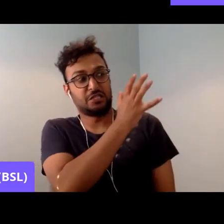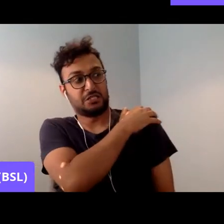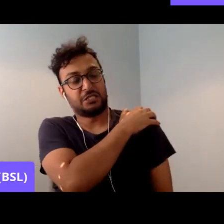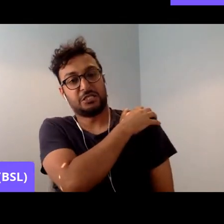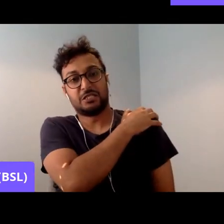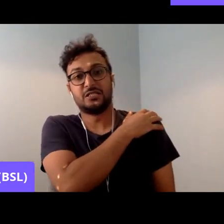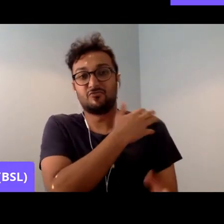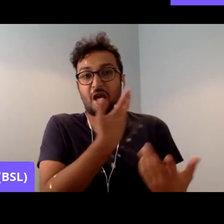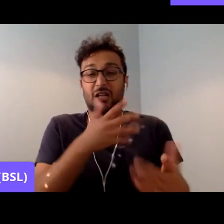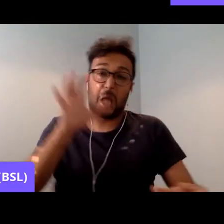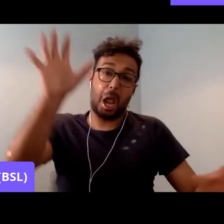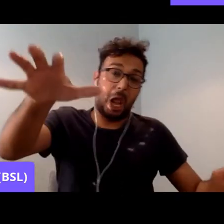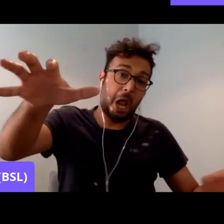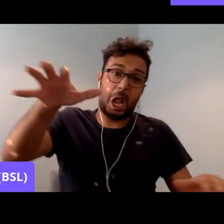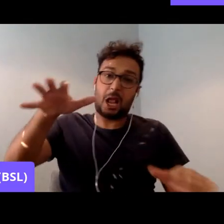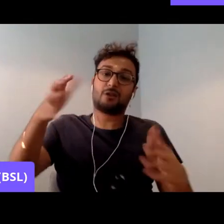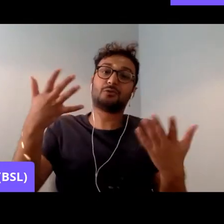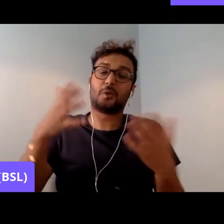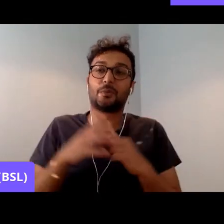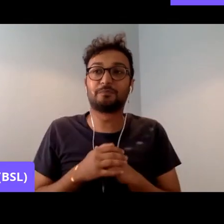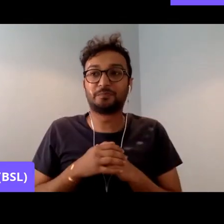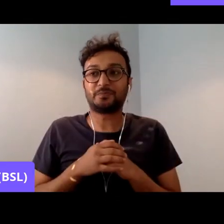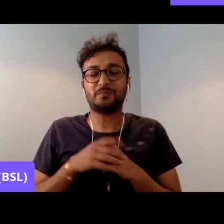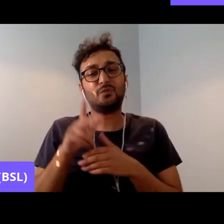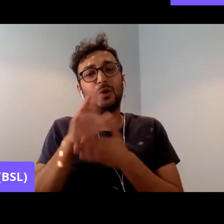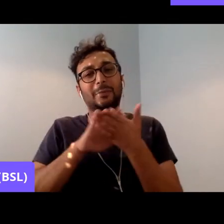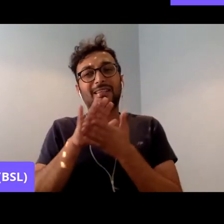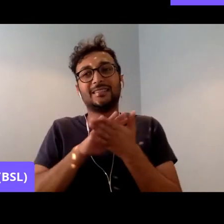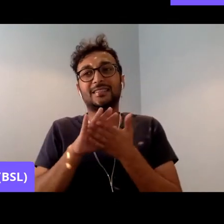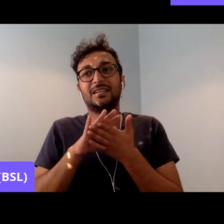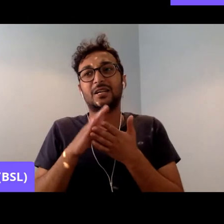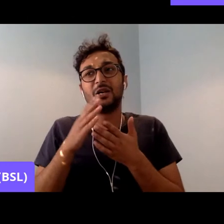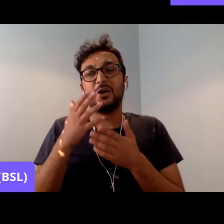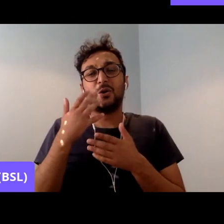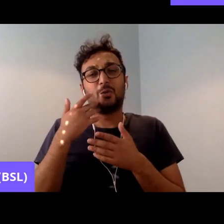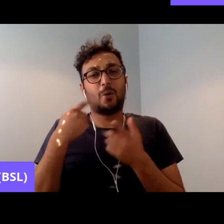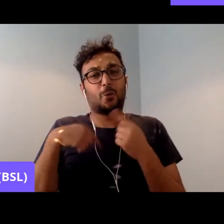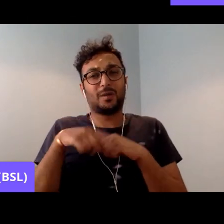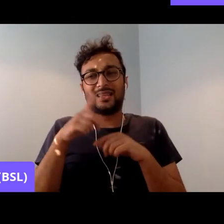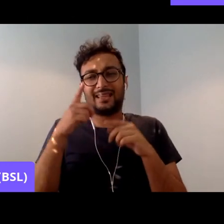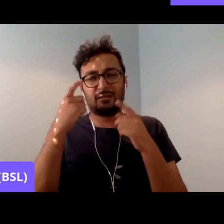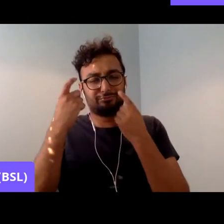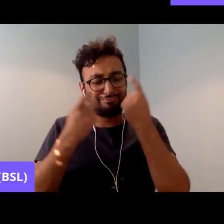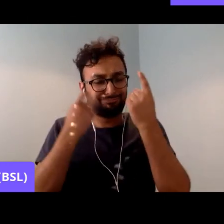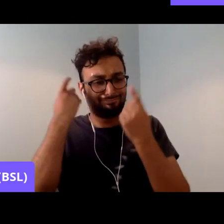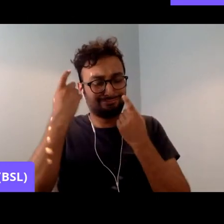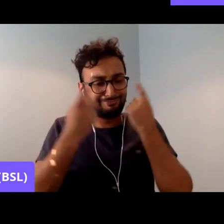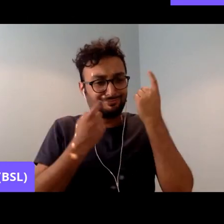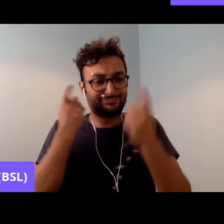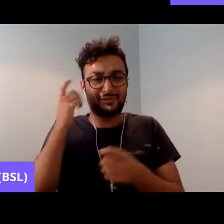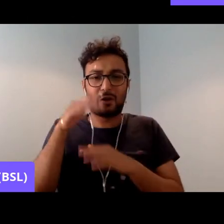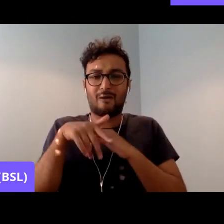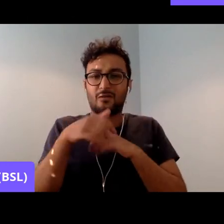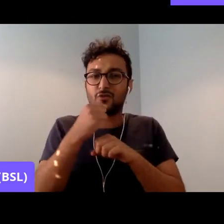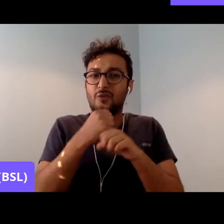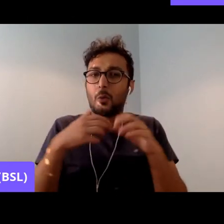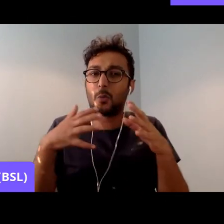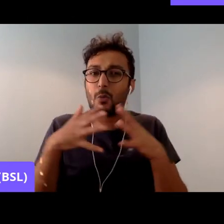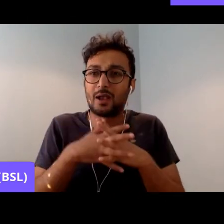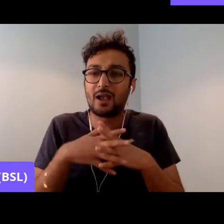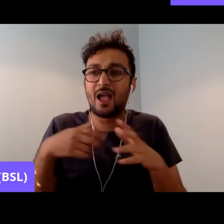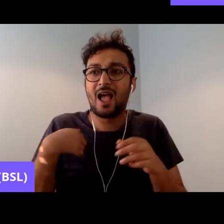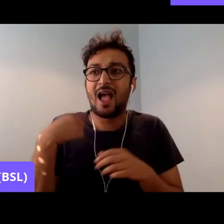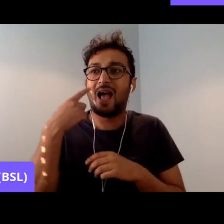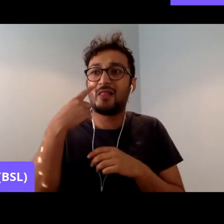So, when one thinks about it a bit more, one realizes that Grunwick, perhaps what hurts one most about